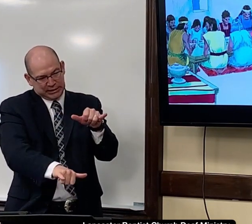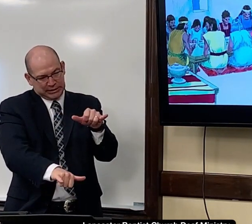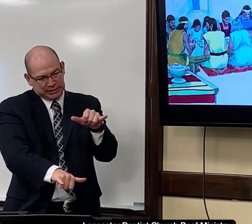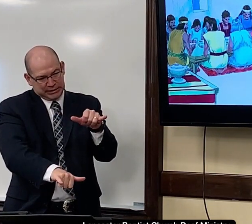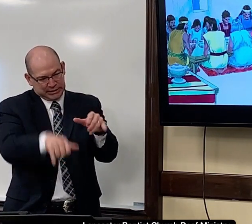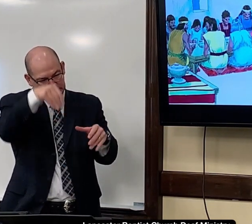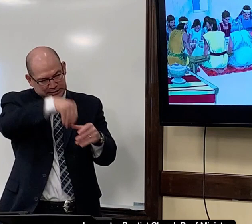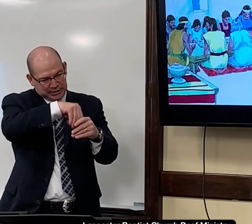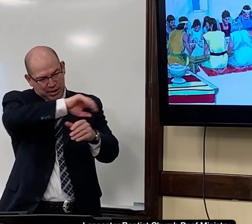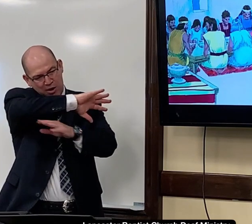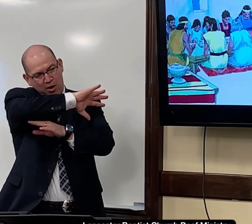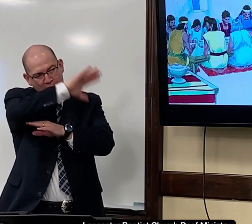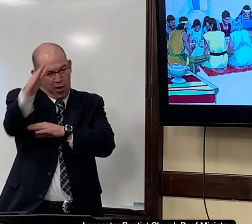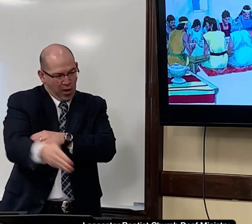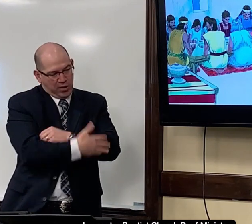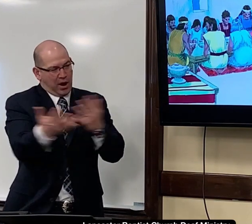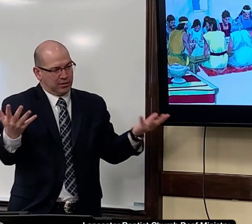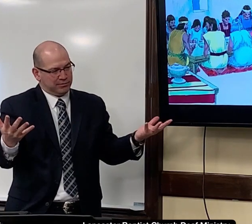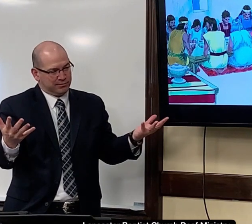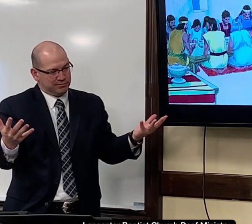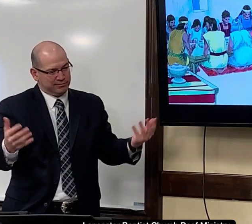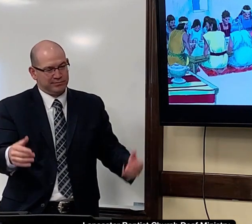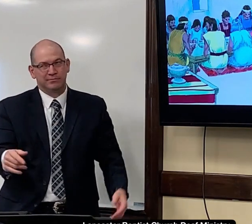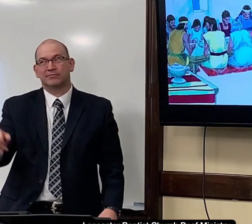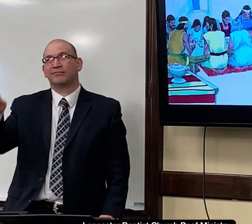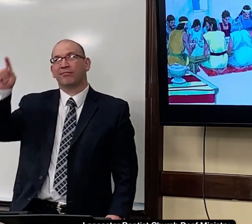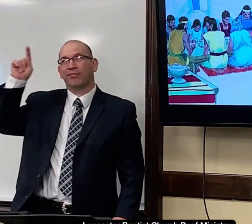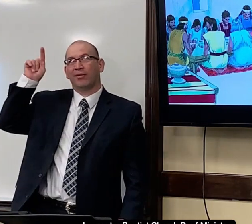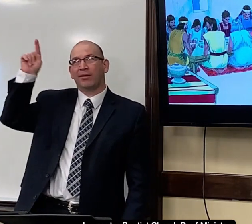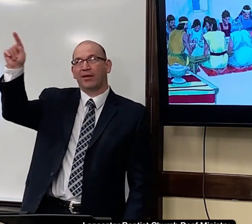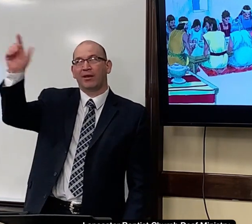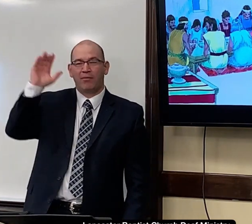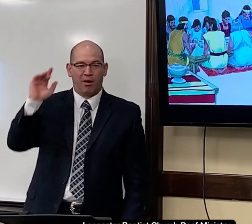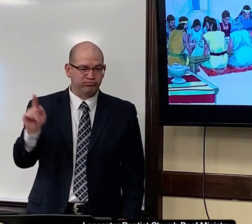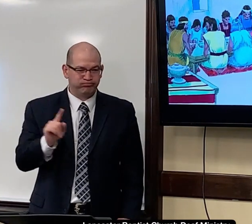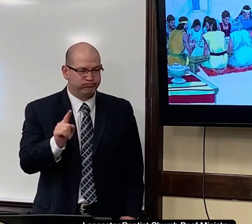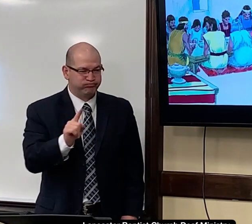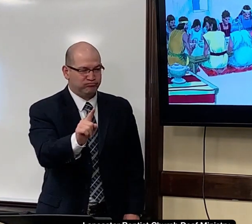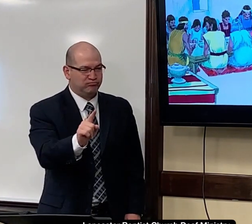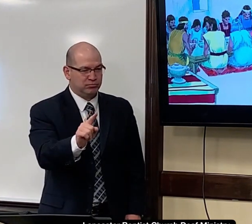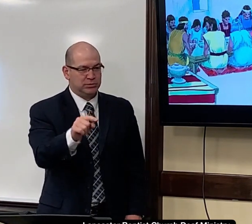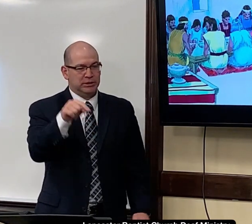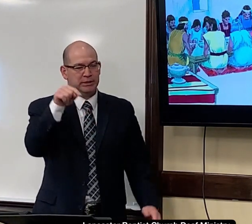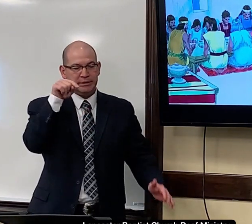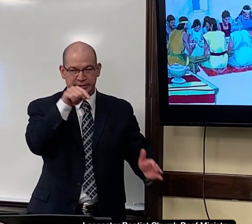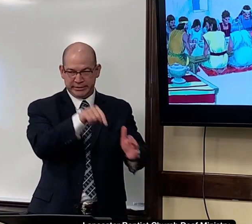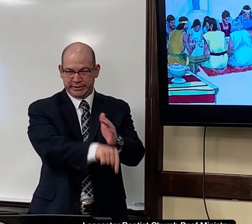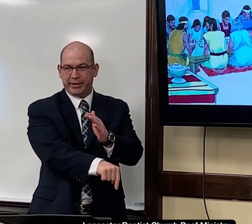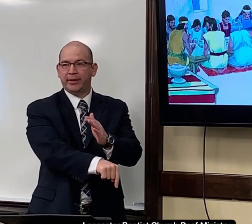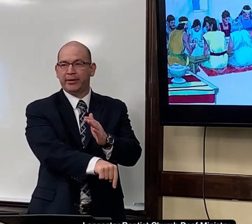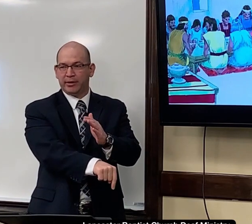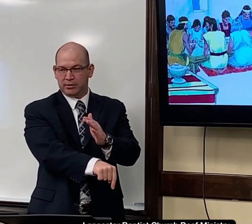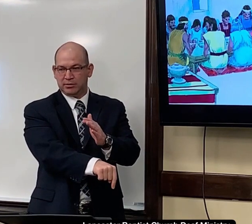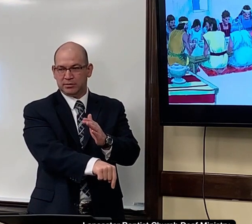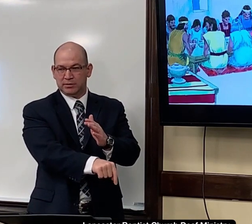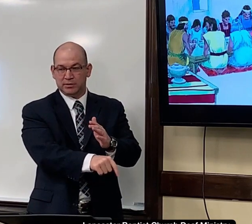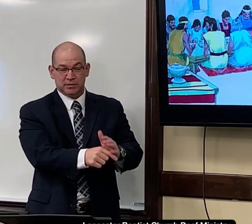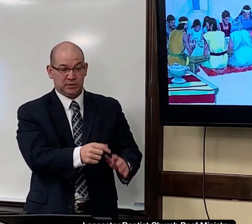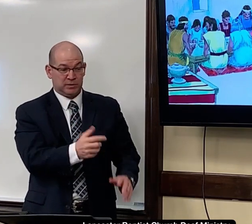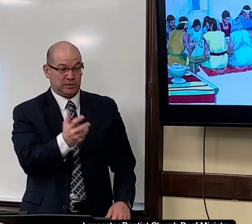And to stay inside all night because the angel of death would be passing